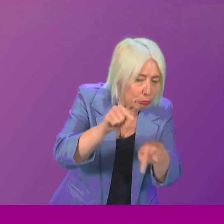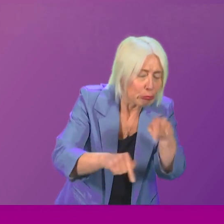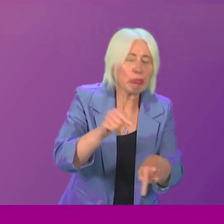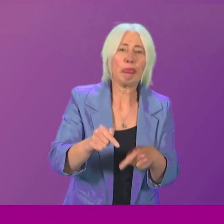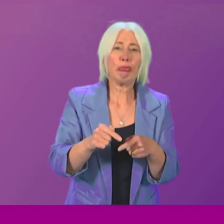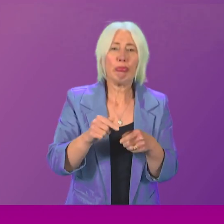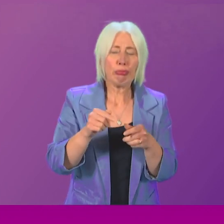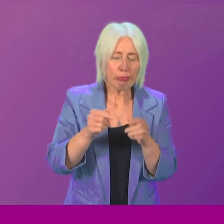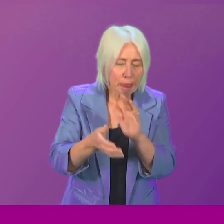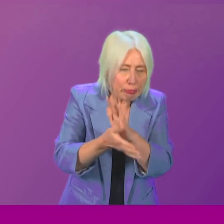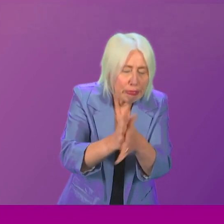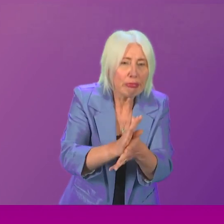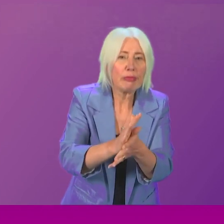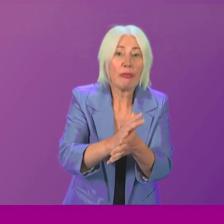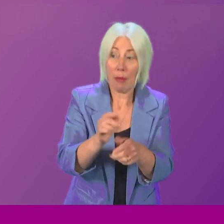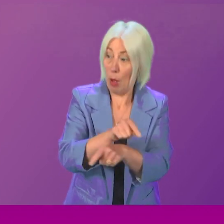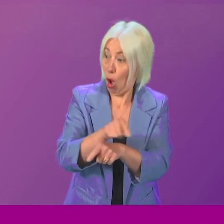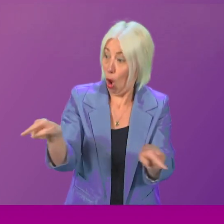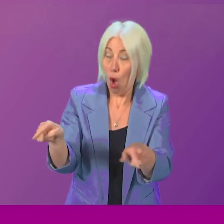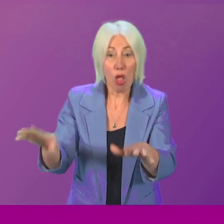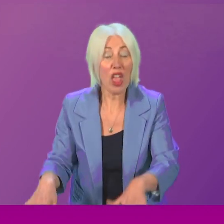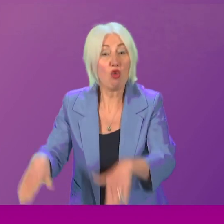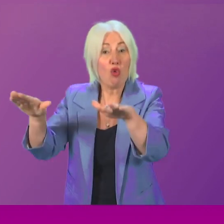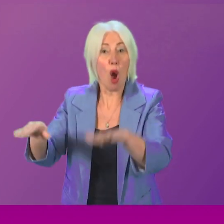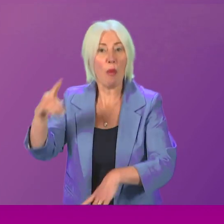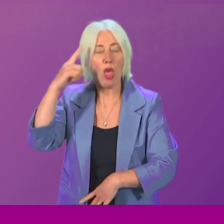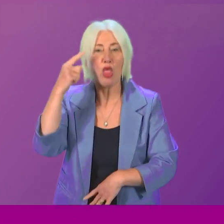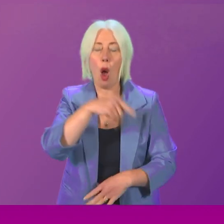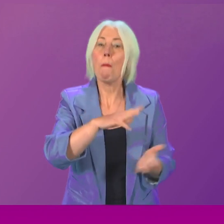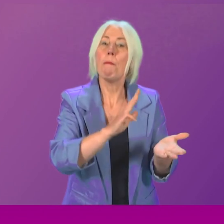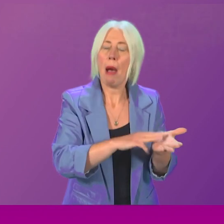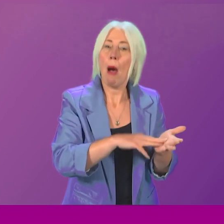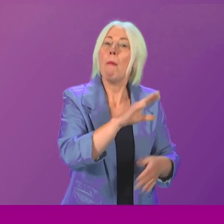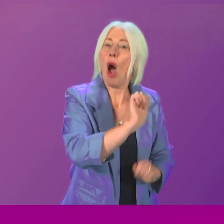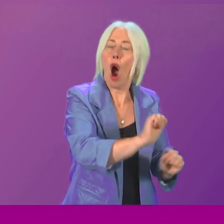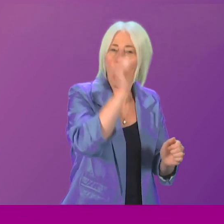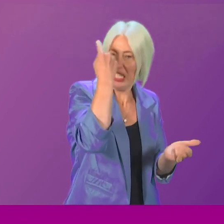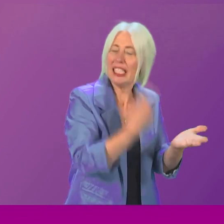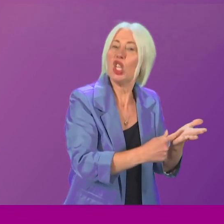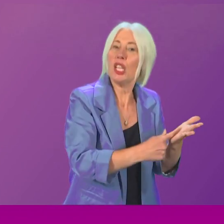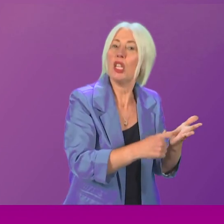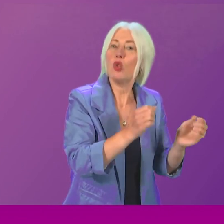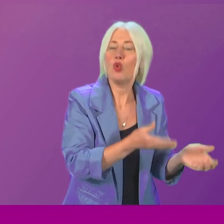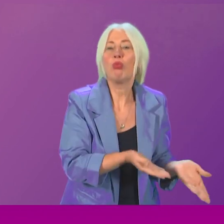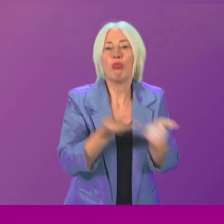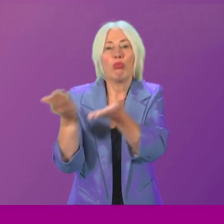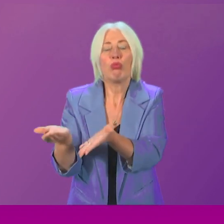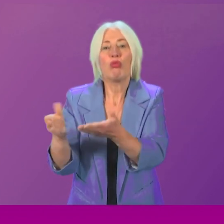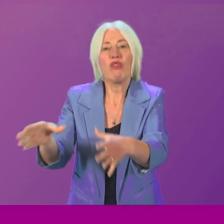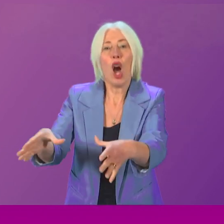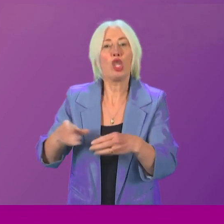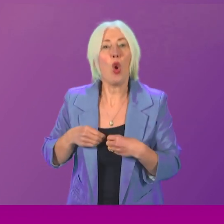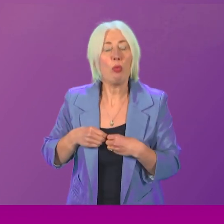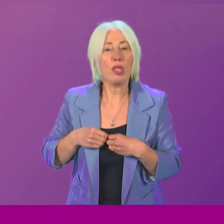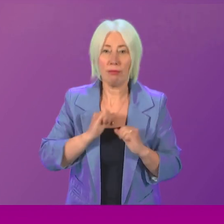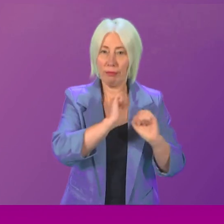And all of them will have grown up believing that their mothers chose to put them up for adoption of their own free will. Understandably, that